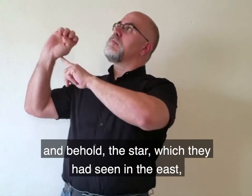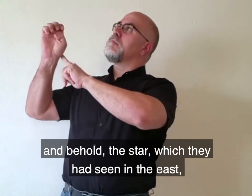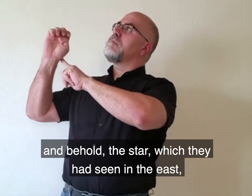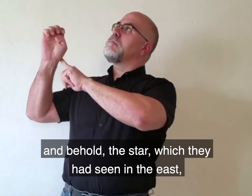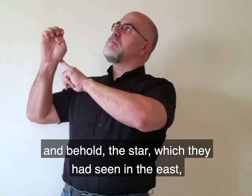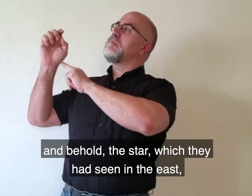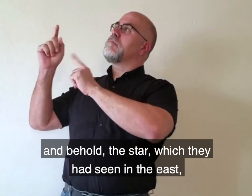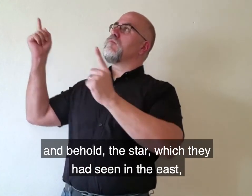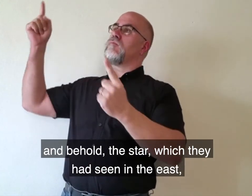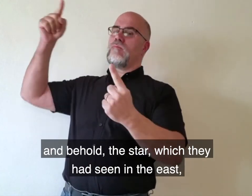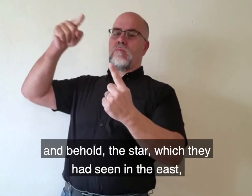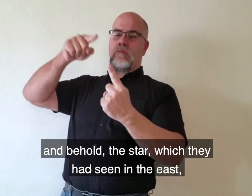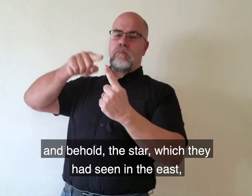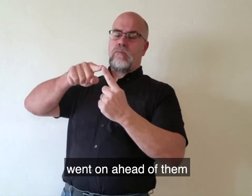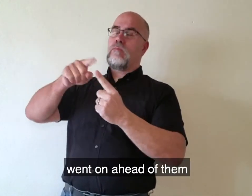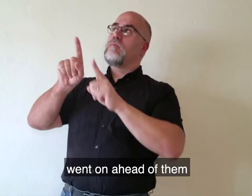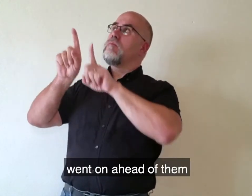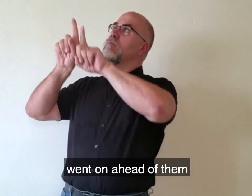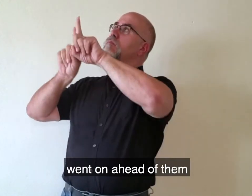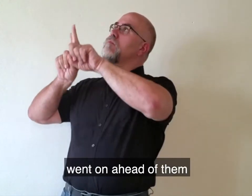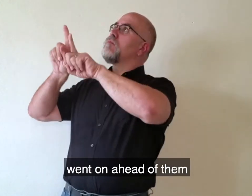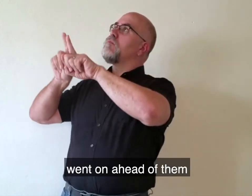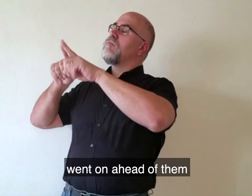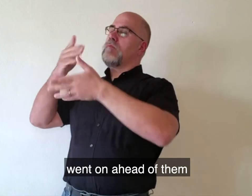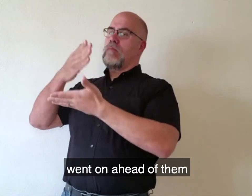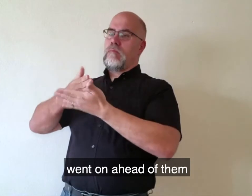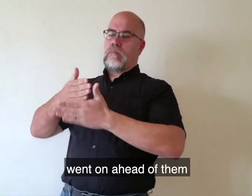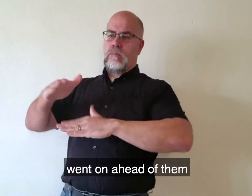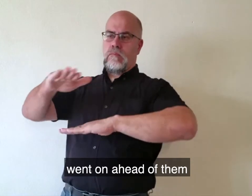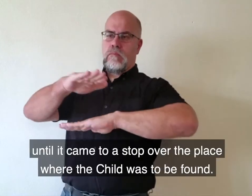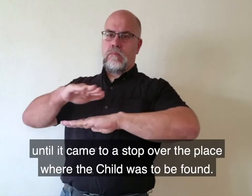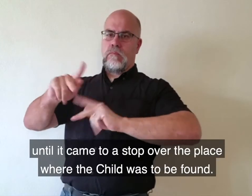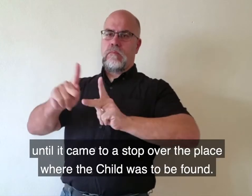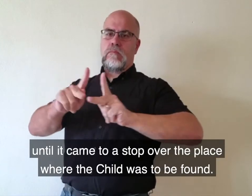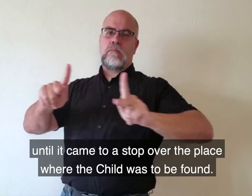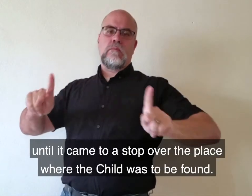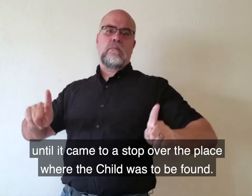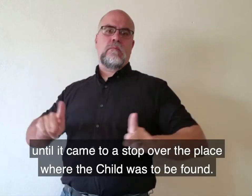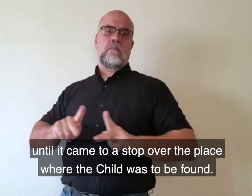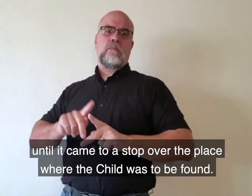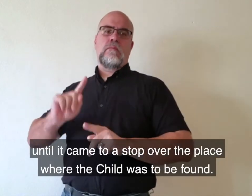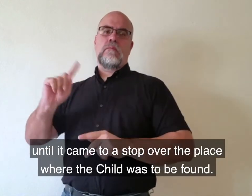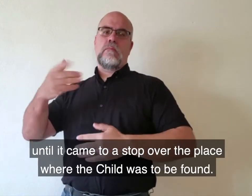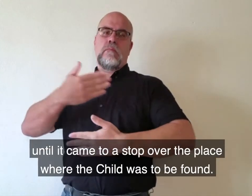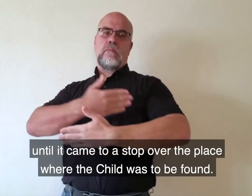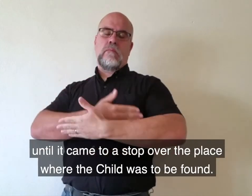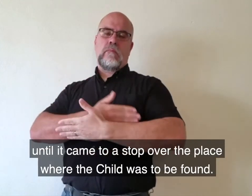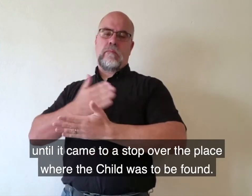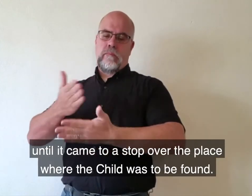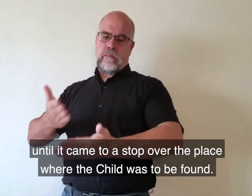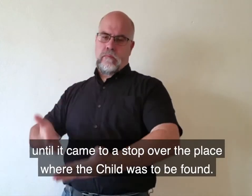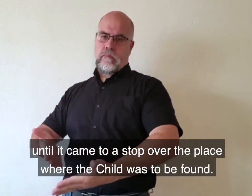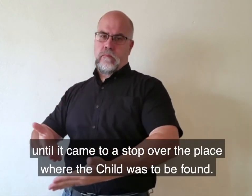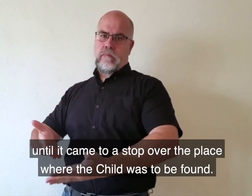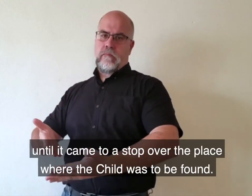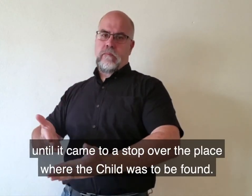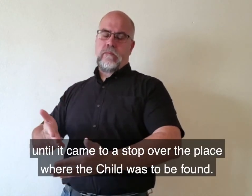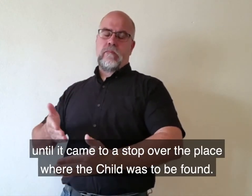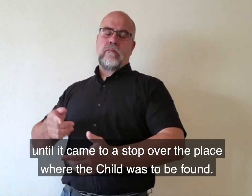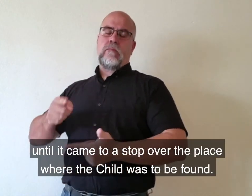seen in the east went on ahead of them, until it came to a stop over the place where